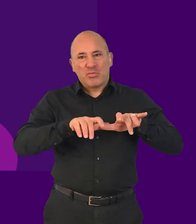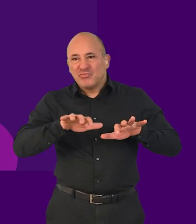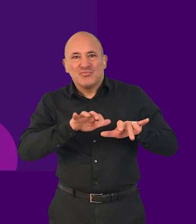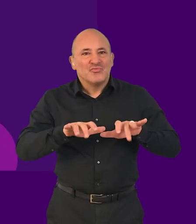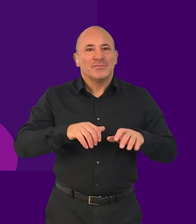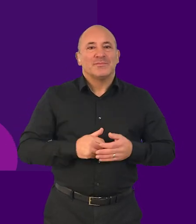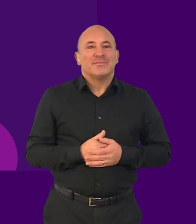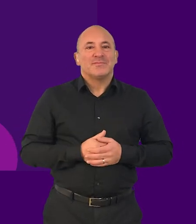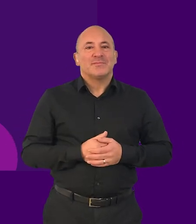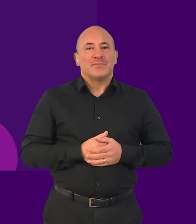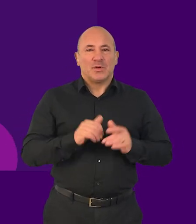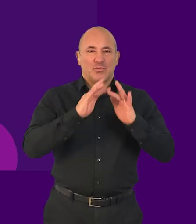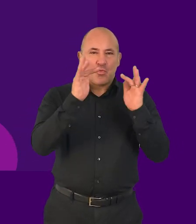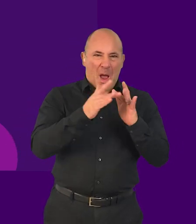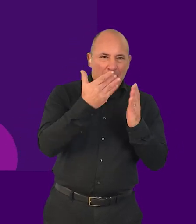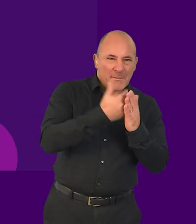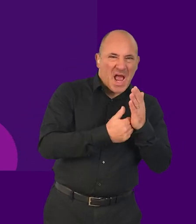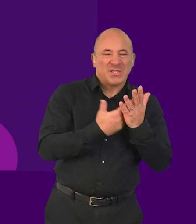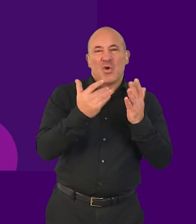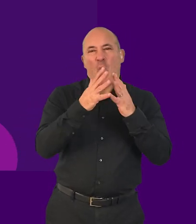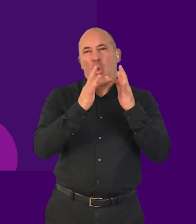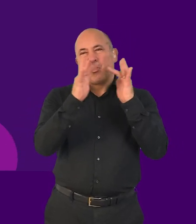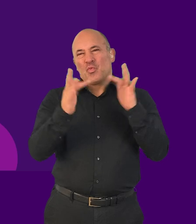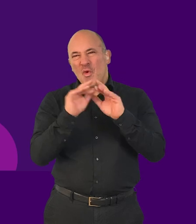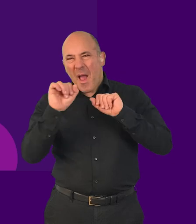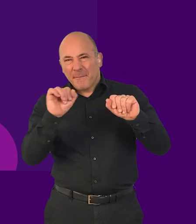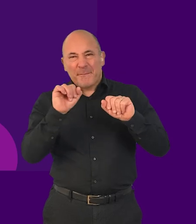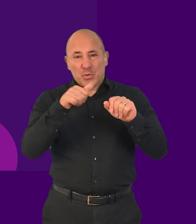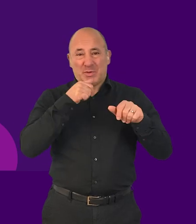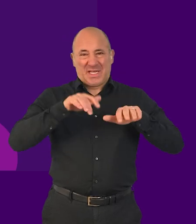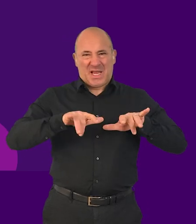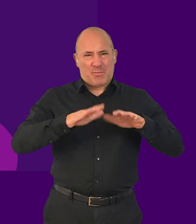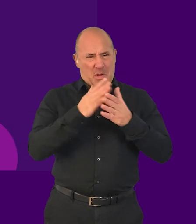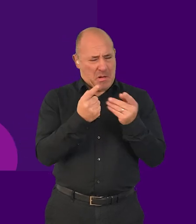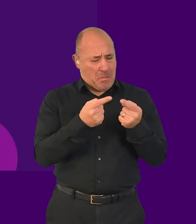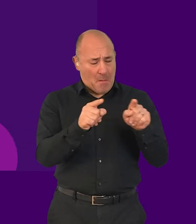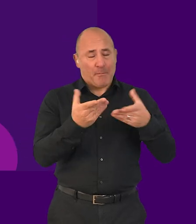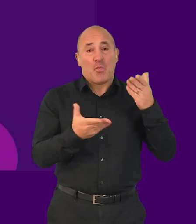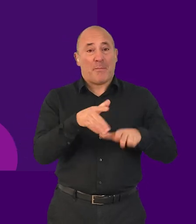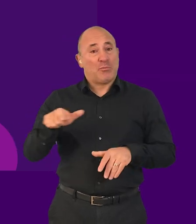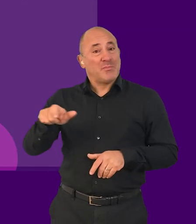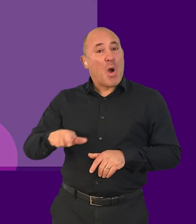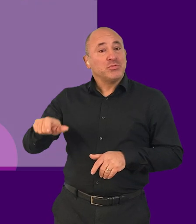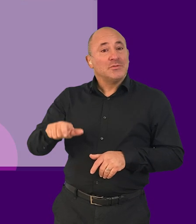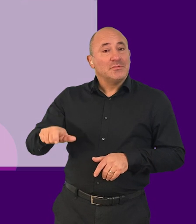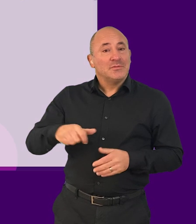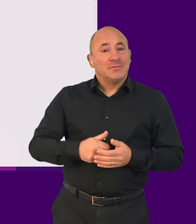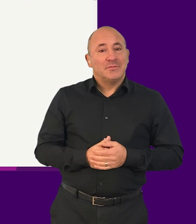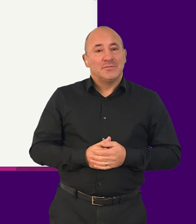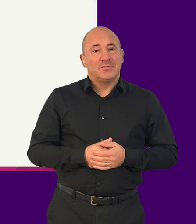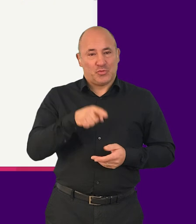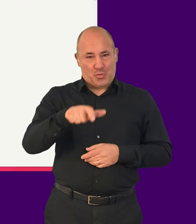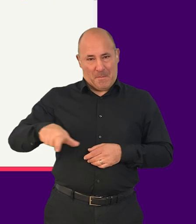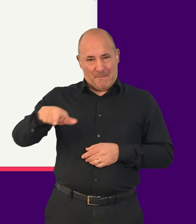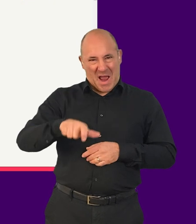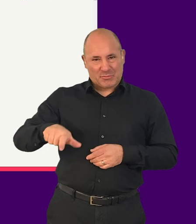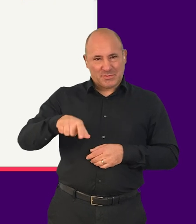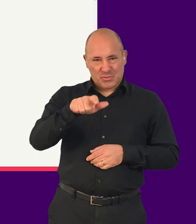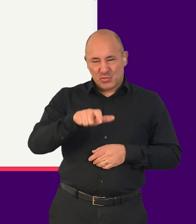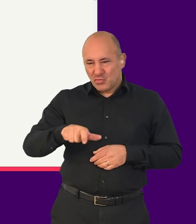Navigating a web page or web application with a keyboard is very different from navigating with a mouse. When you use a mouse, you choose